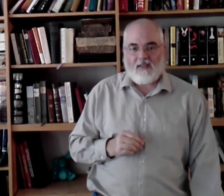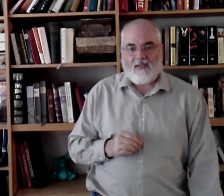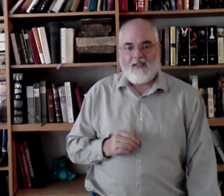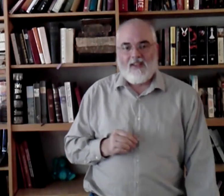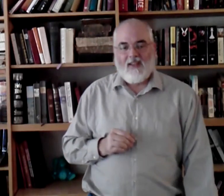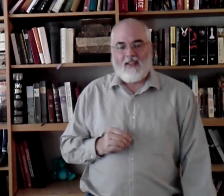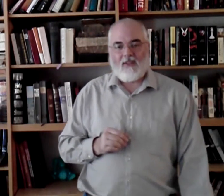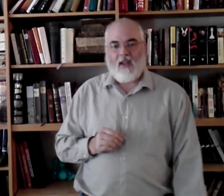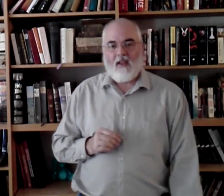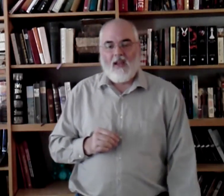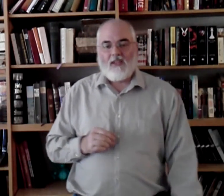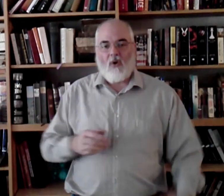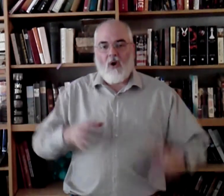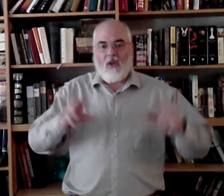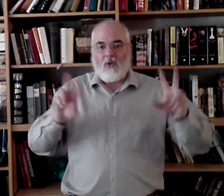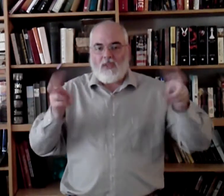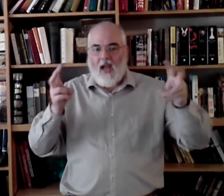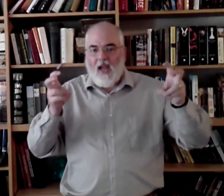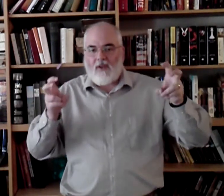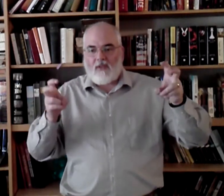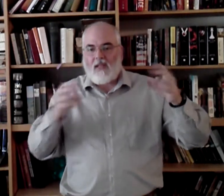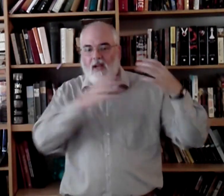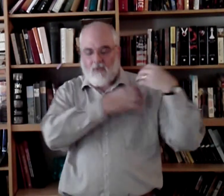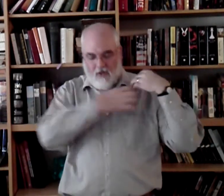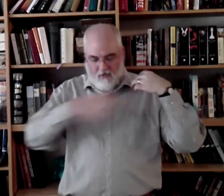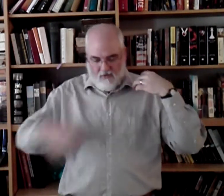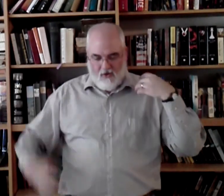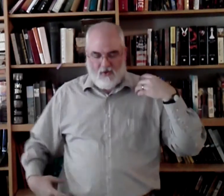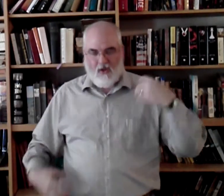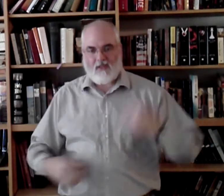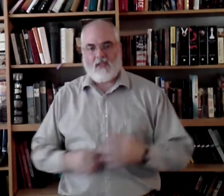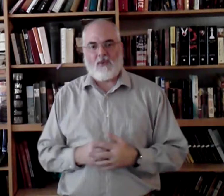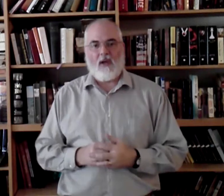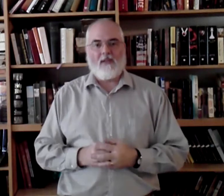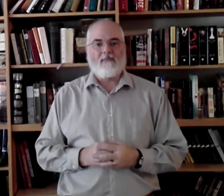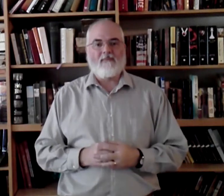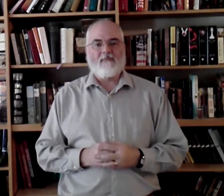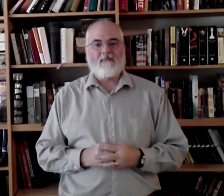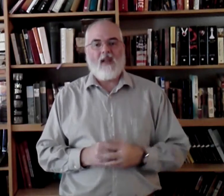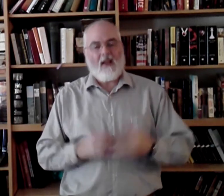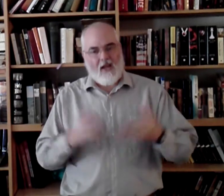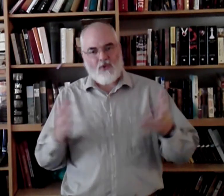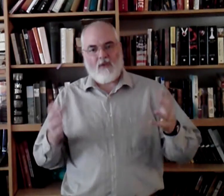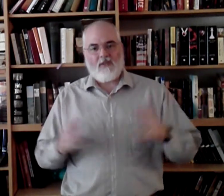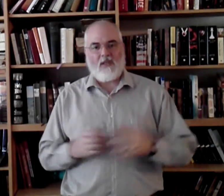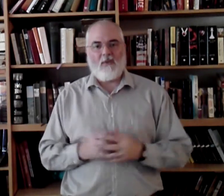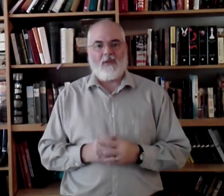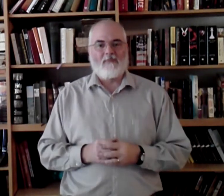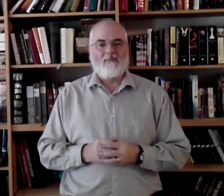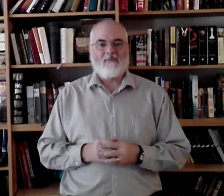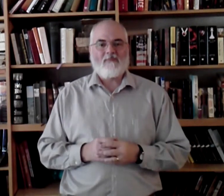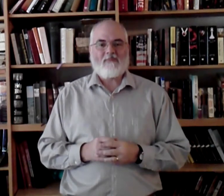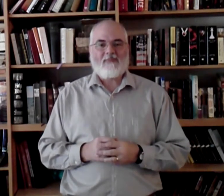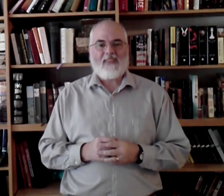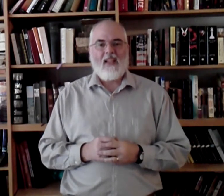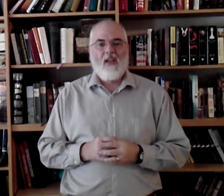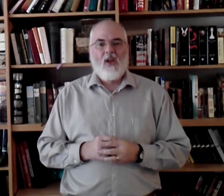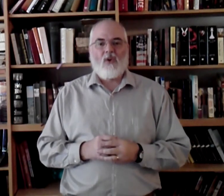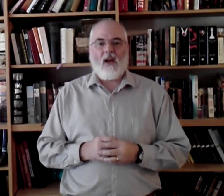Okay? So all those titles kind of run across this way, in case you ever see one. Christ